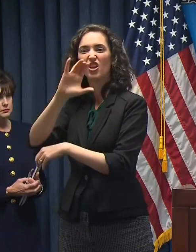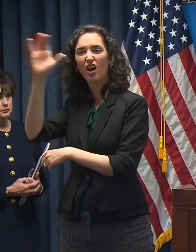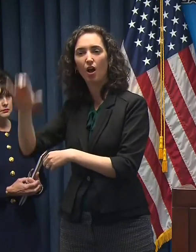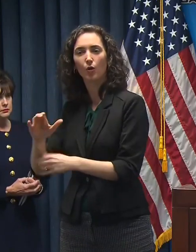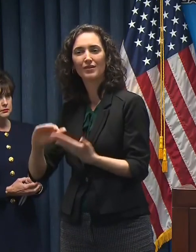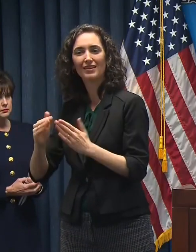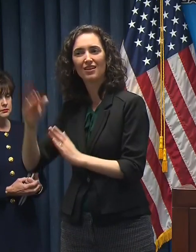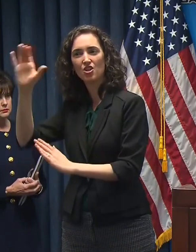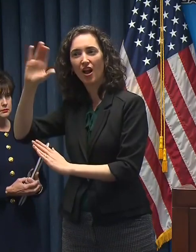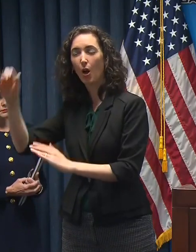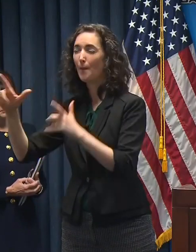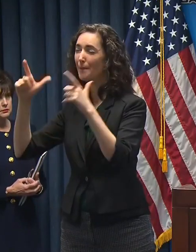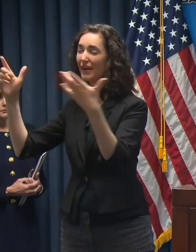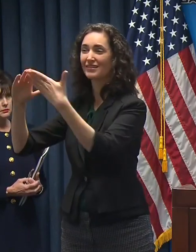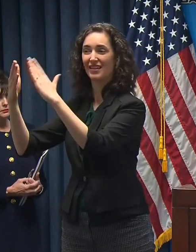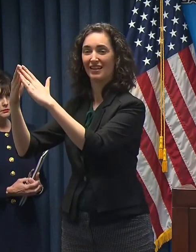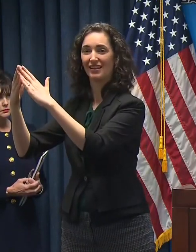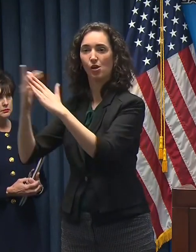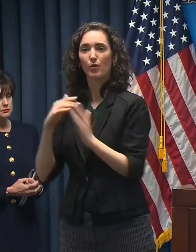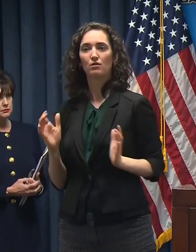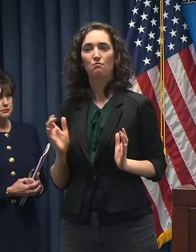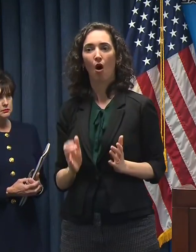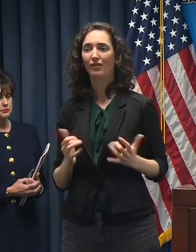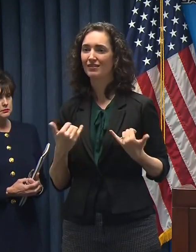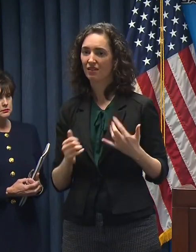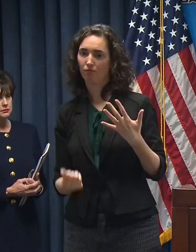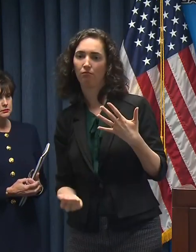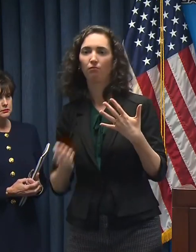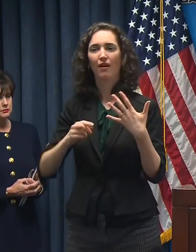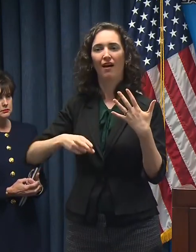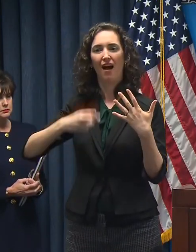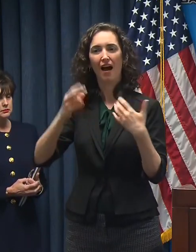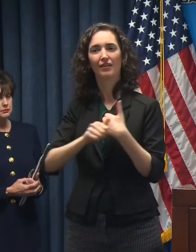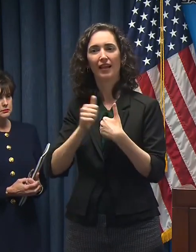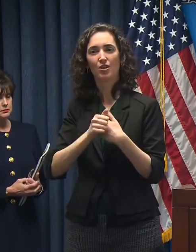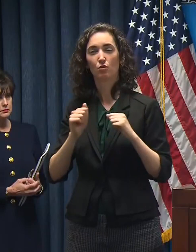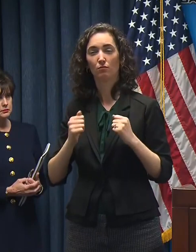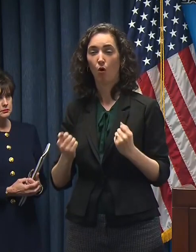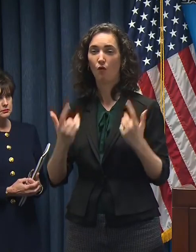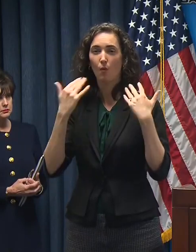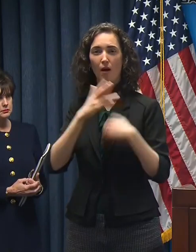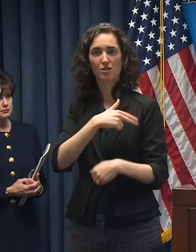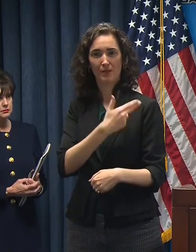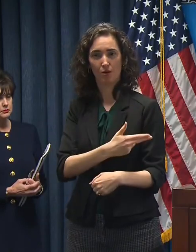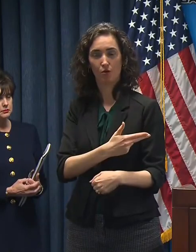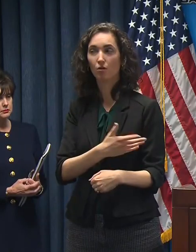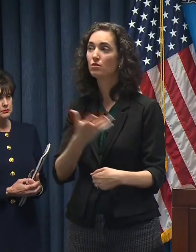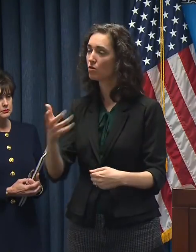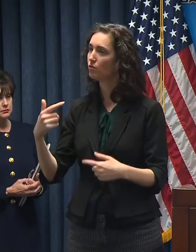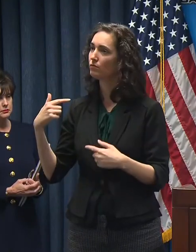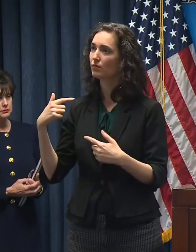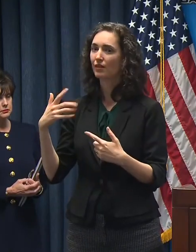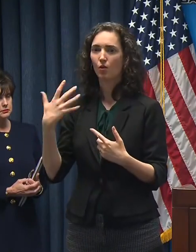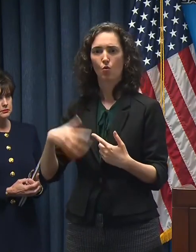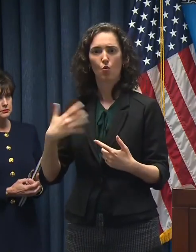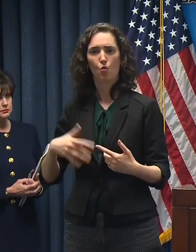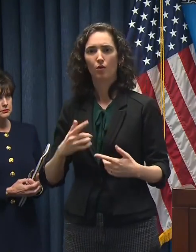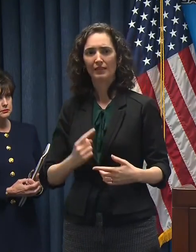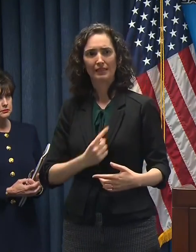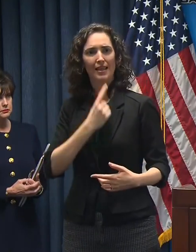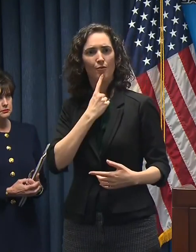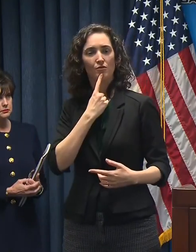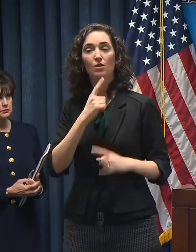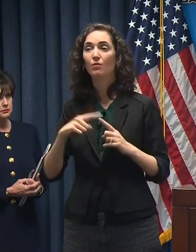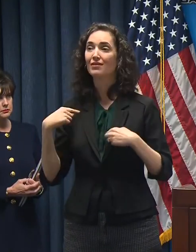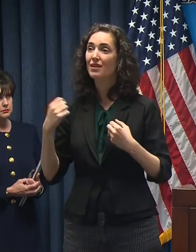serious situation. And I know that's a sobering analysis, but it is entirely consistent with what we've been telling you for days now.